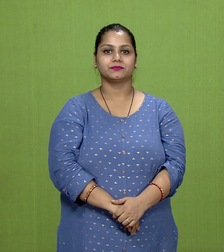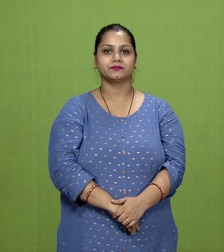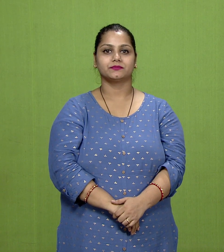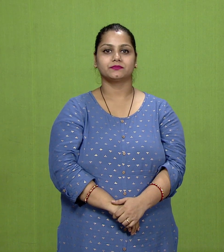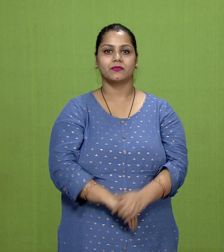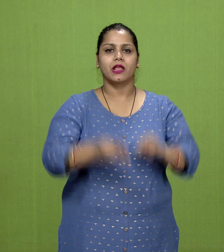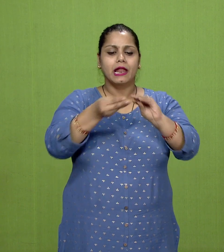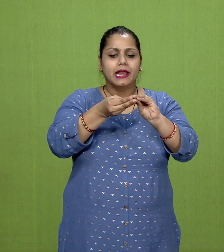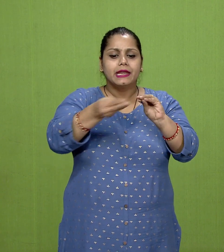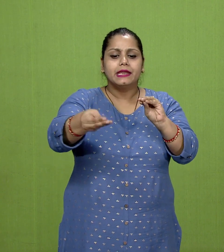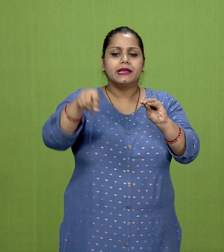near Rajagriha.